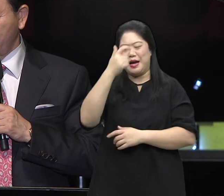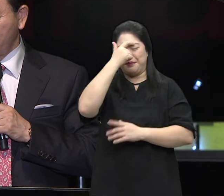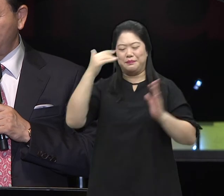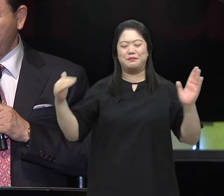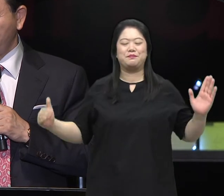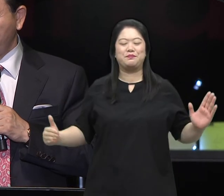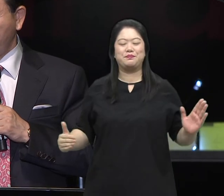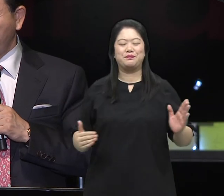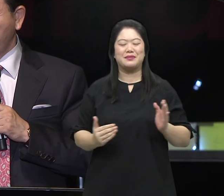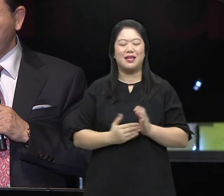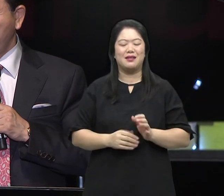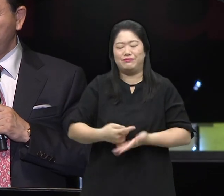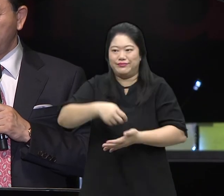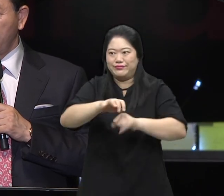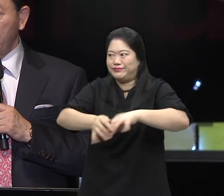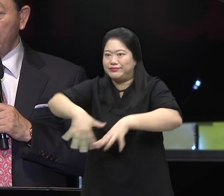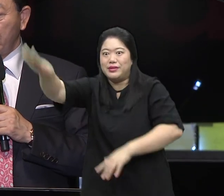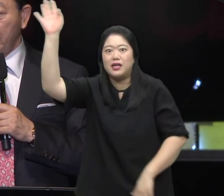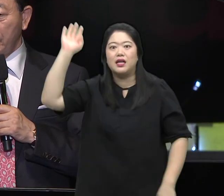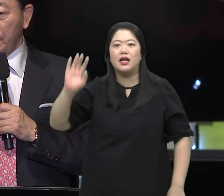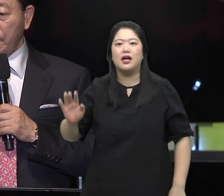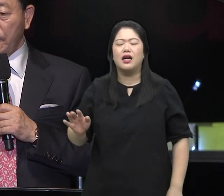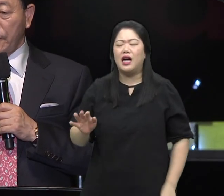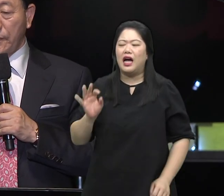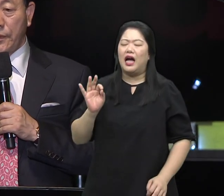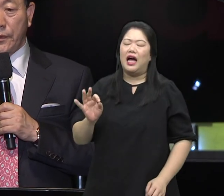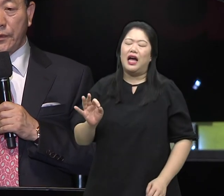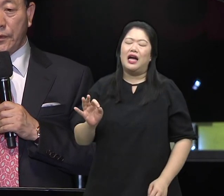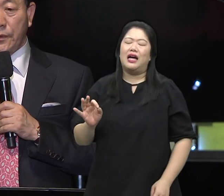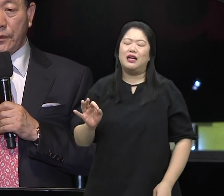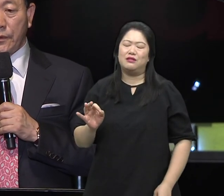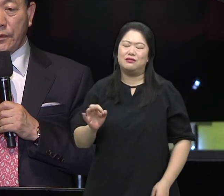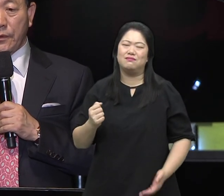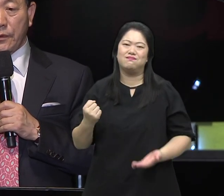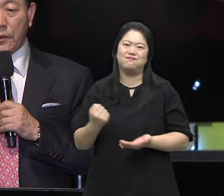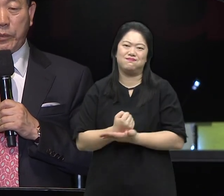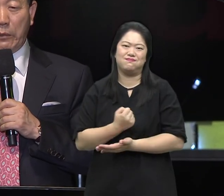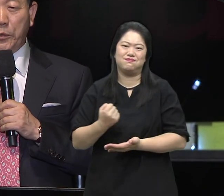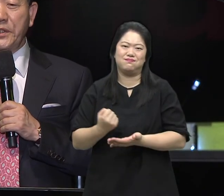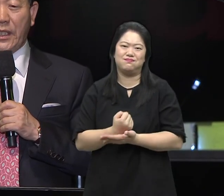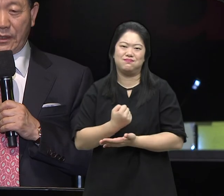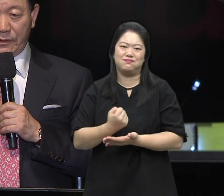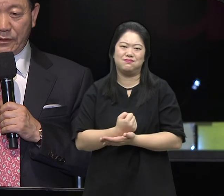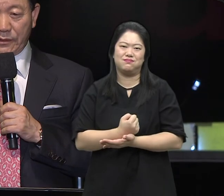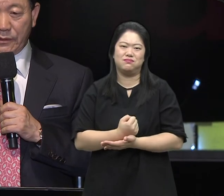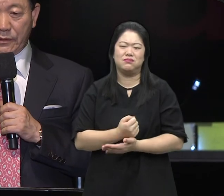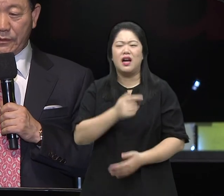when I look at people who rush up and go out as soon as the conference is over I think that they are fools Those are fools